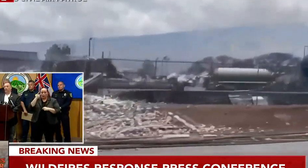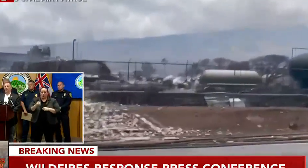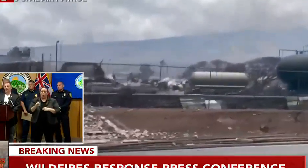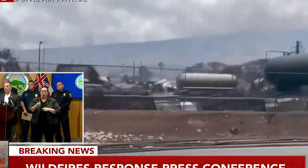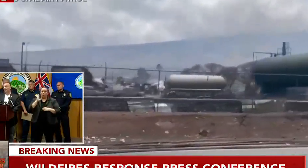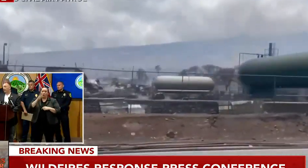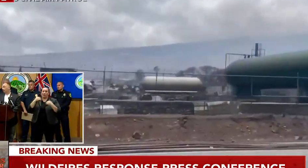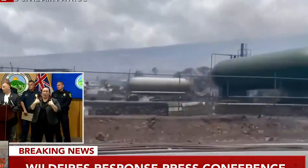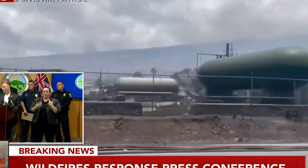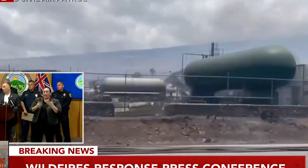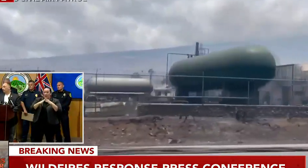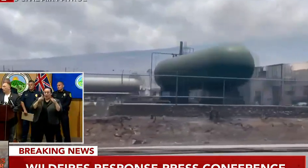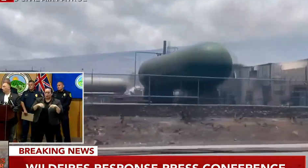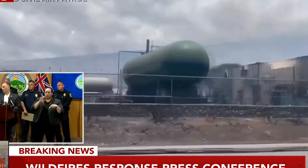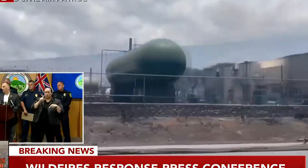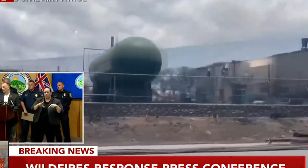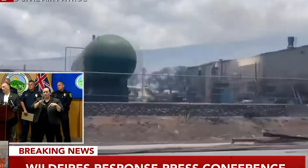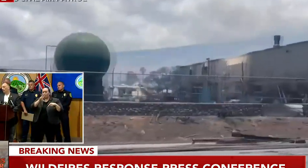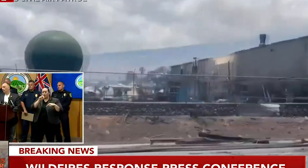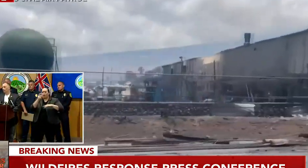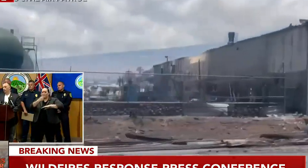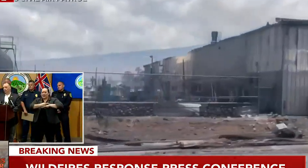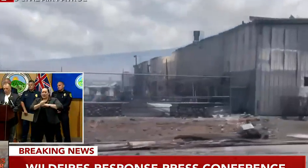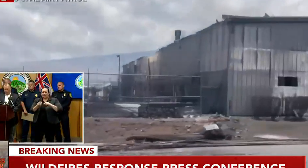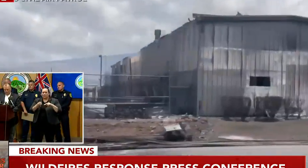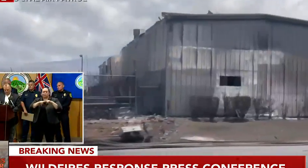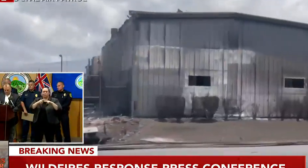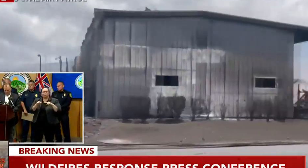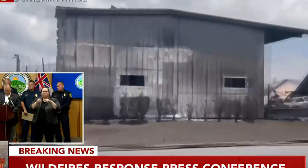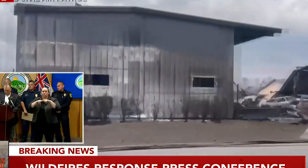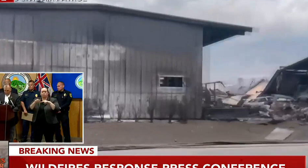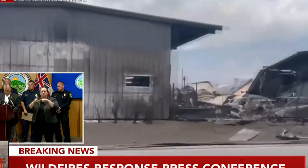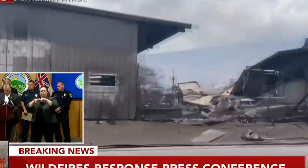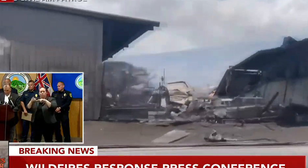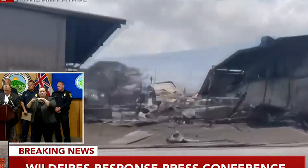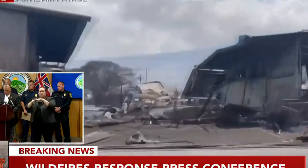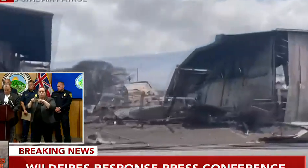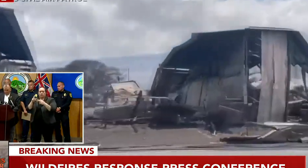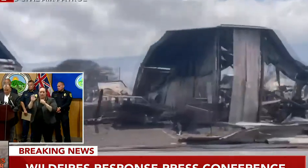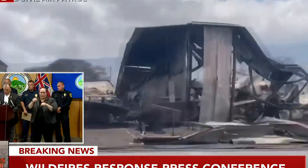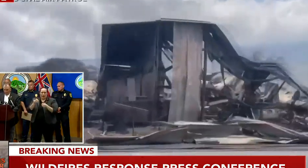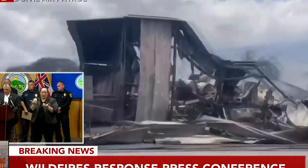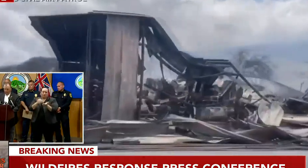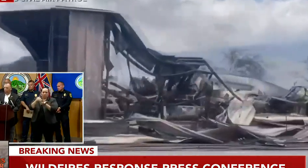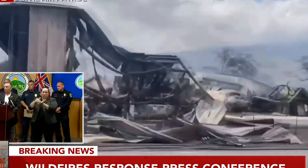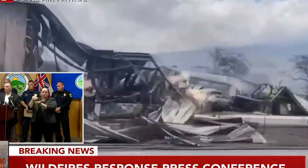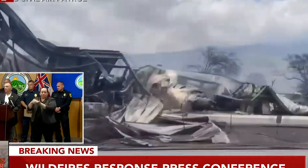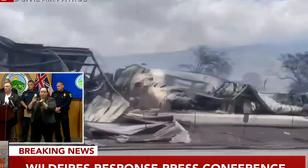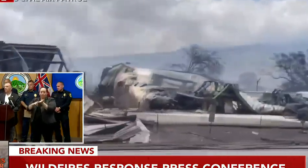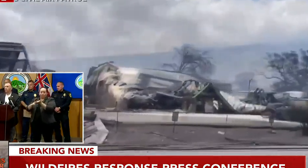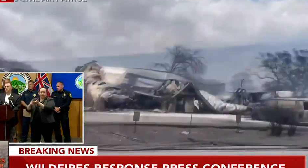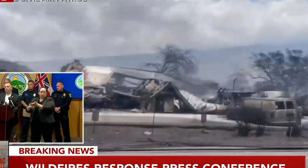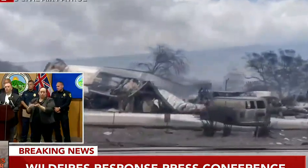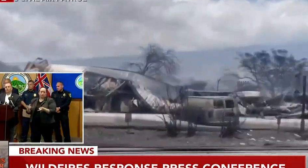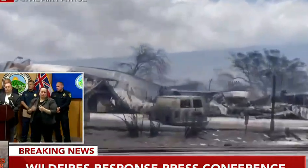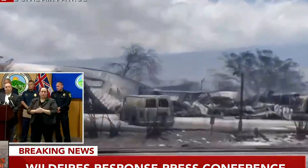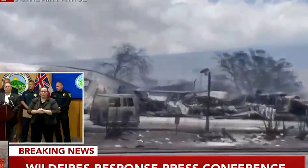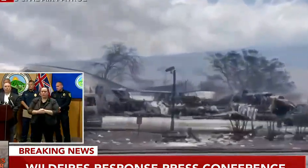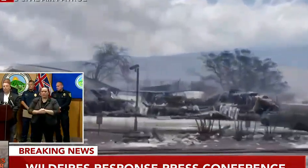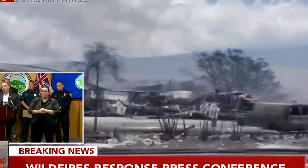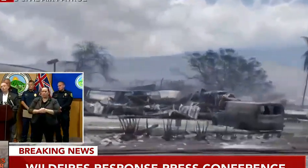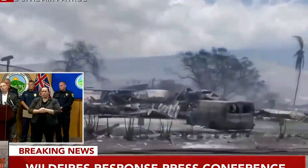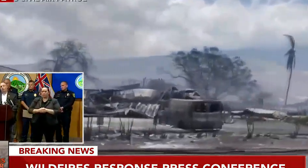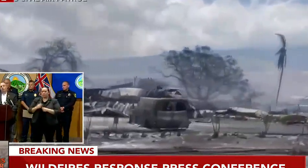It will be in 30-day increments, which will be constantly re-upped. So people will get housed. As I shared earlier, the scale of destruction is